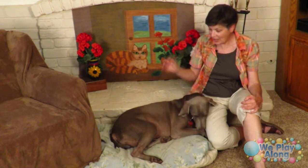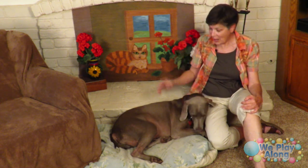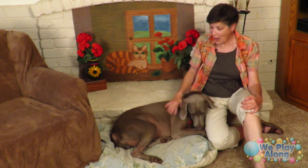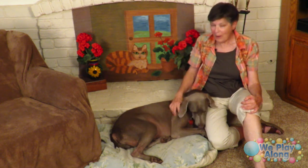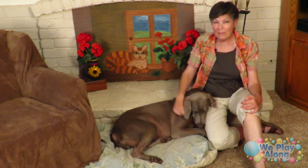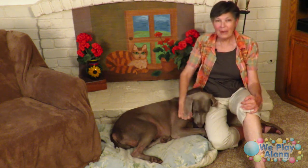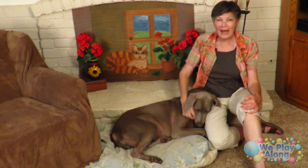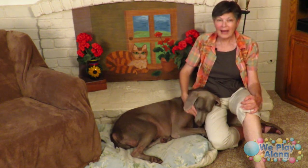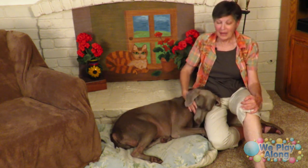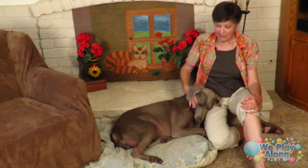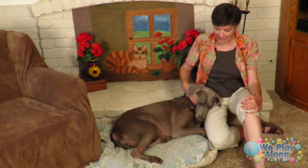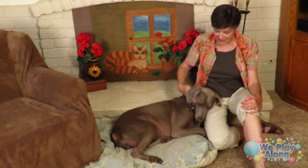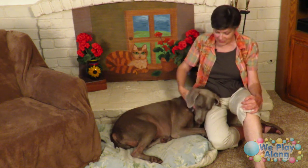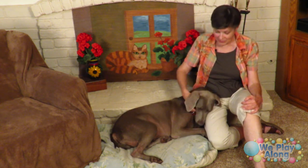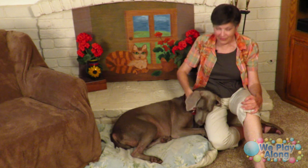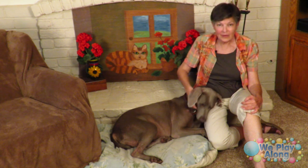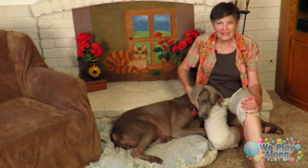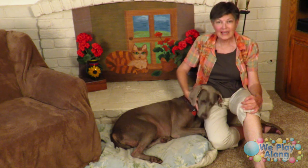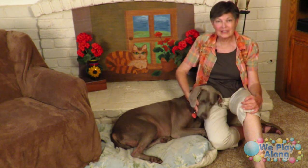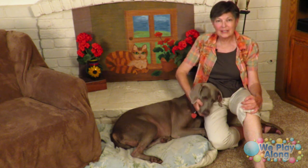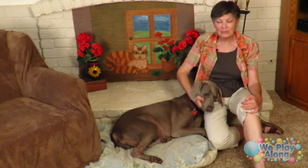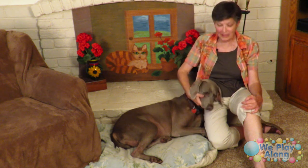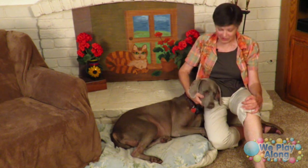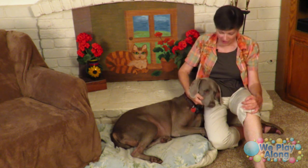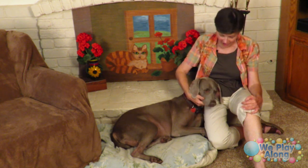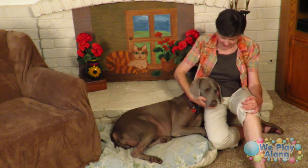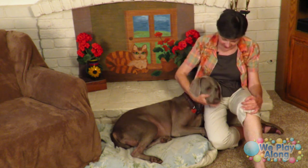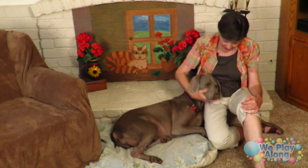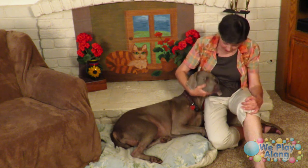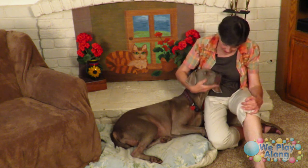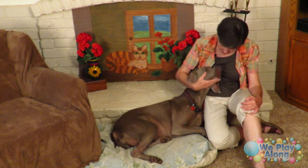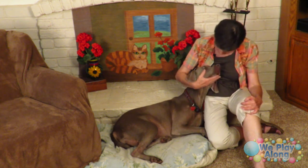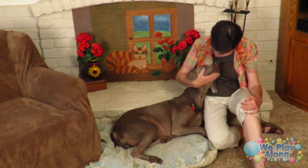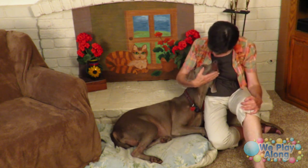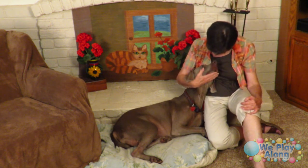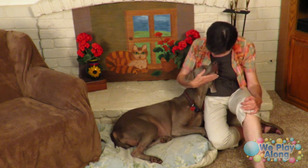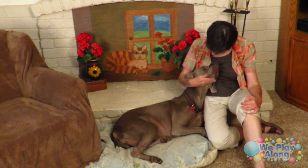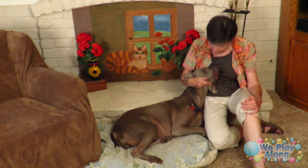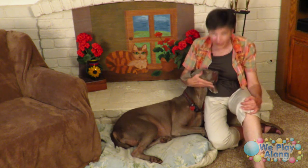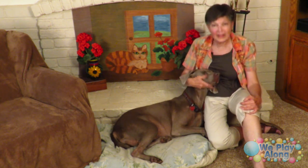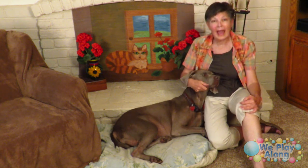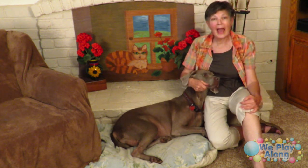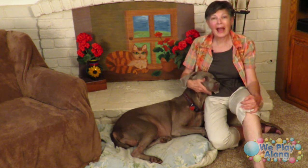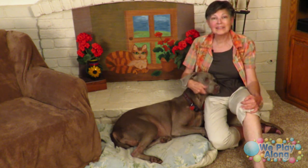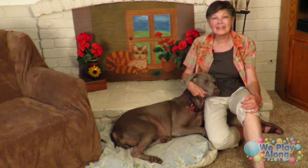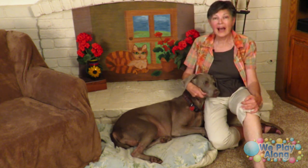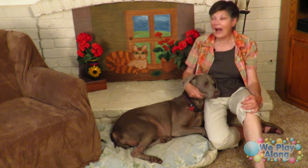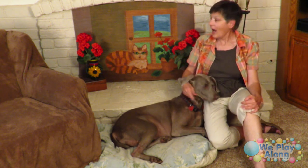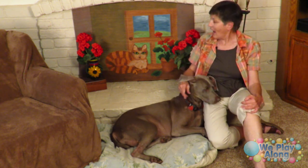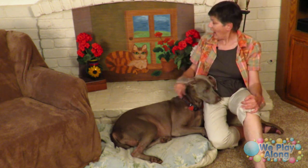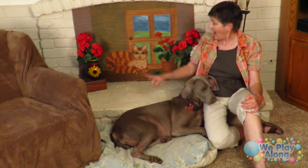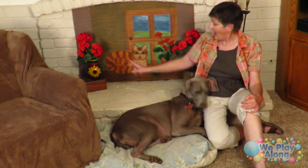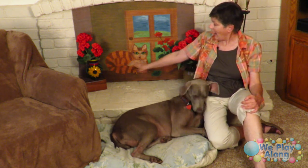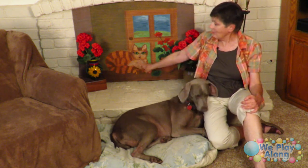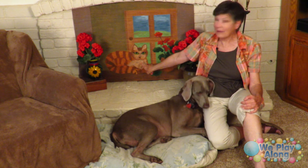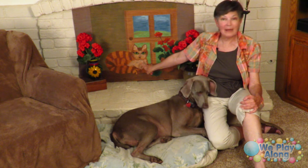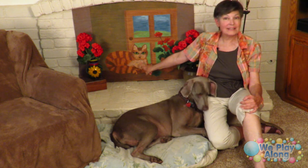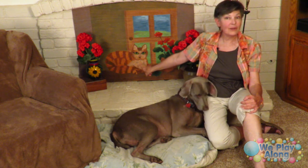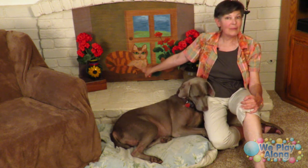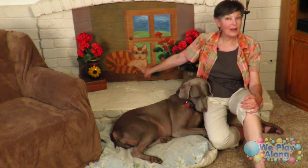but because we've always had such big dogs and they really don't get along very well with cats I made myself my